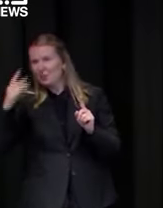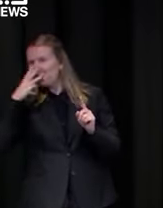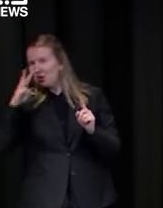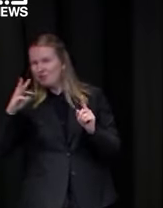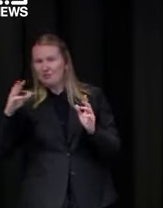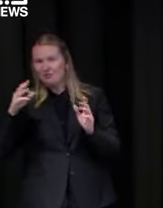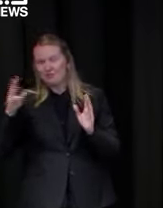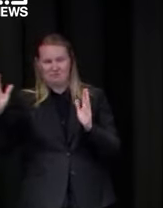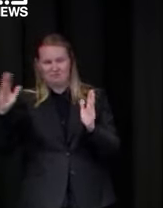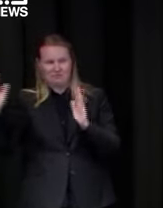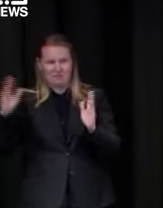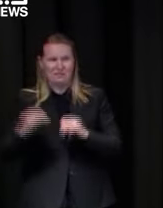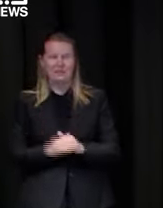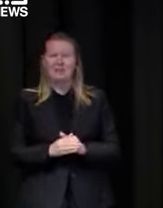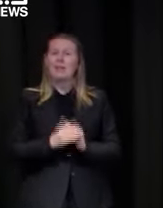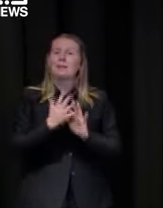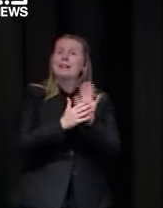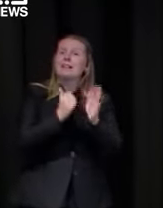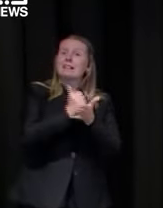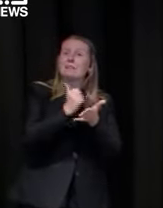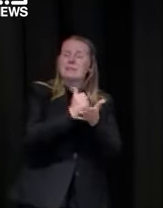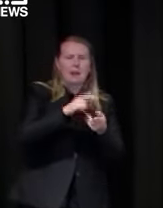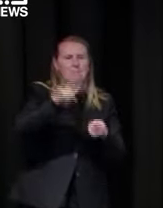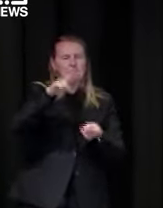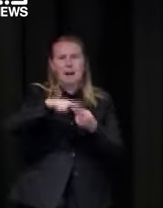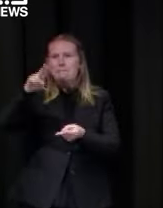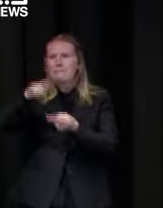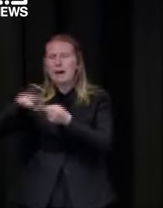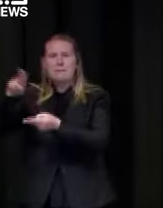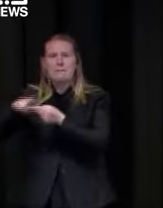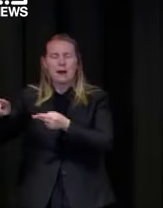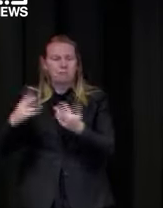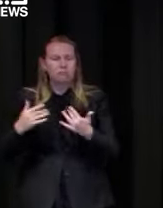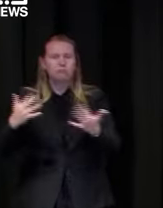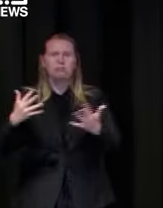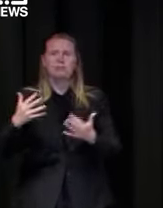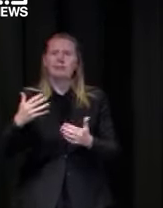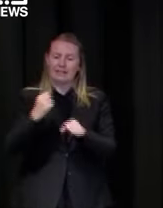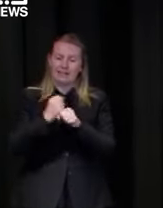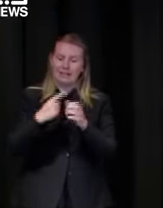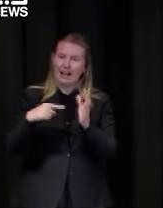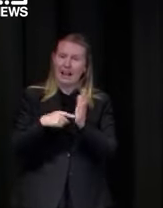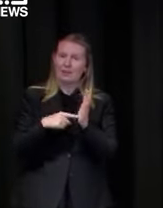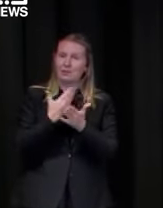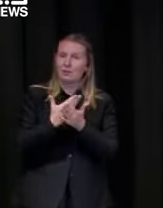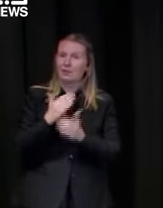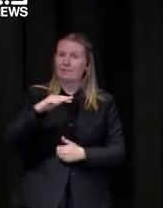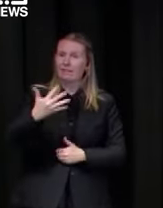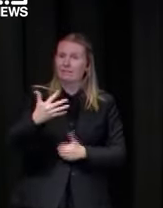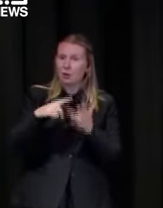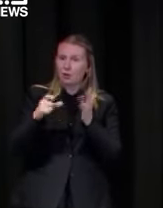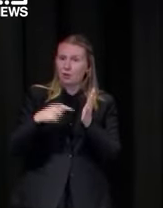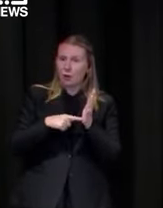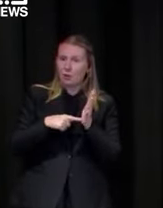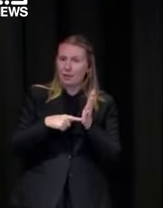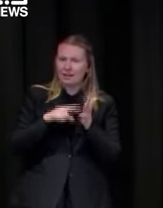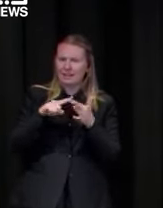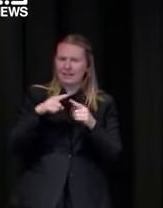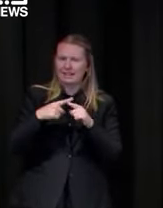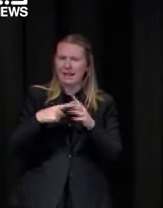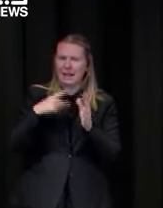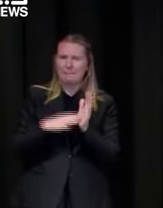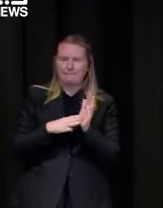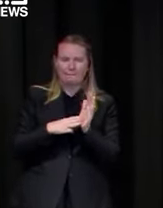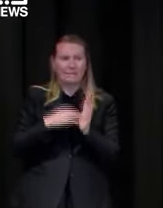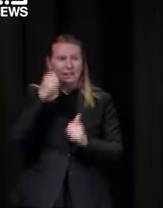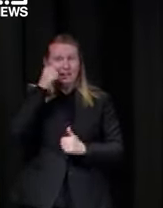vaccinated and those rates are going up really quickly every day so i would say with the gat coming up on the 5th of october if you've got a you know year 12 year 11 at home like i